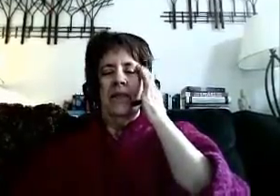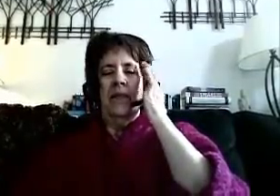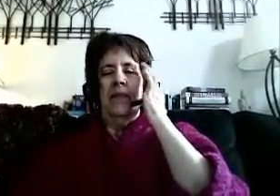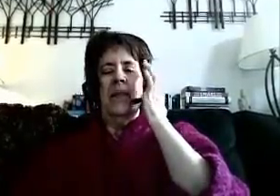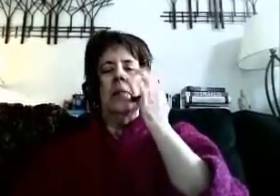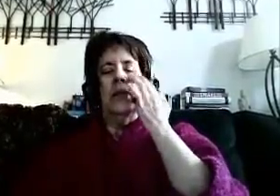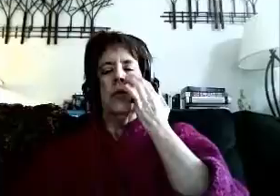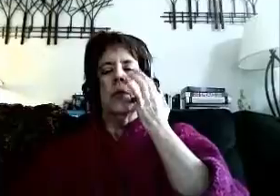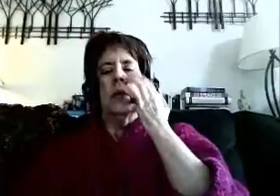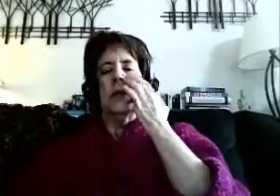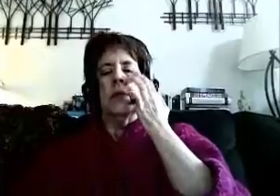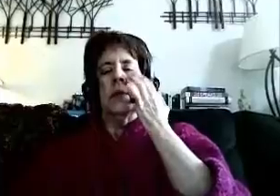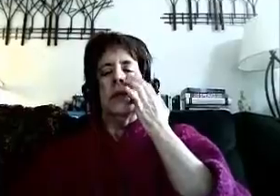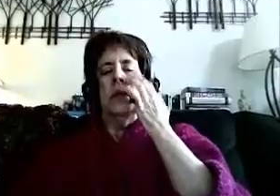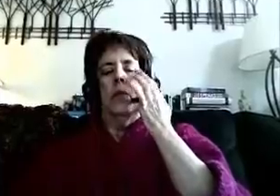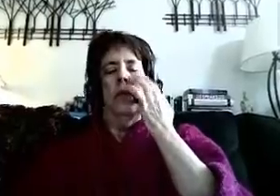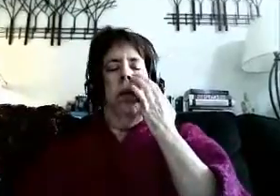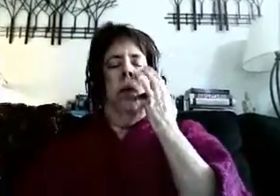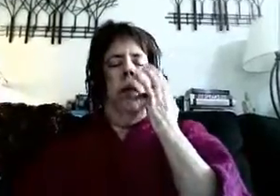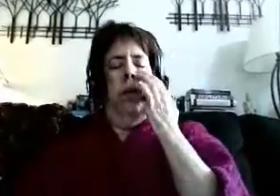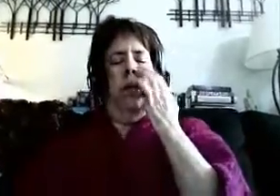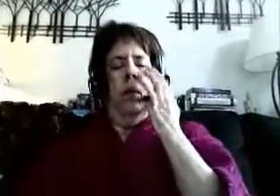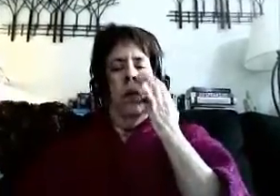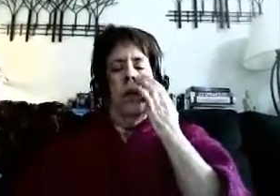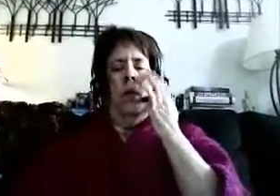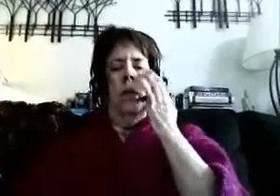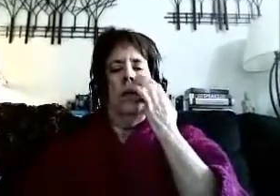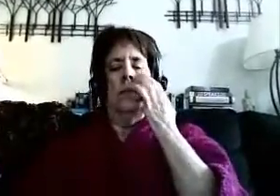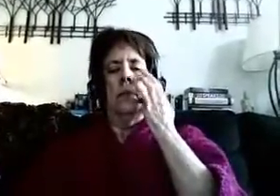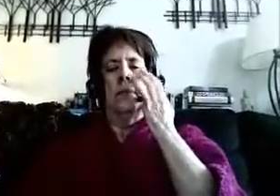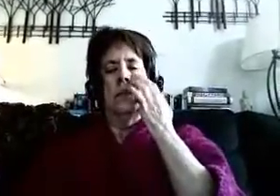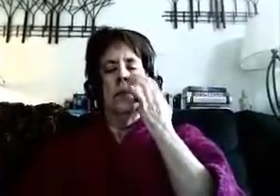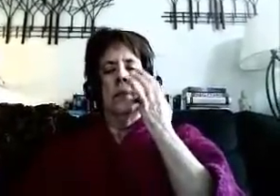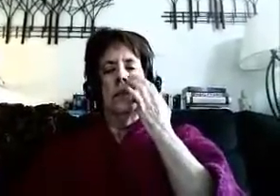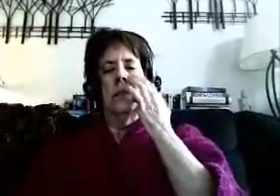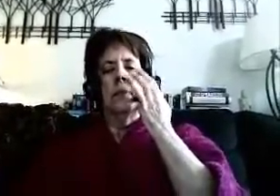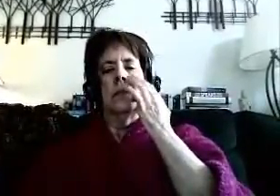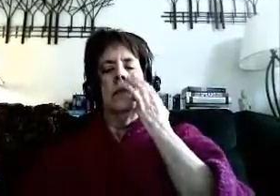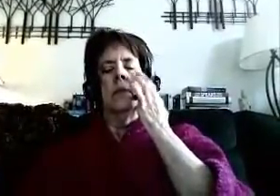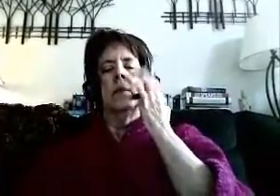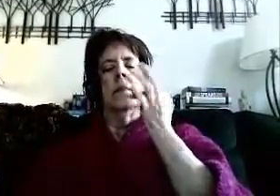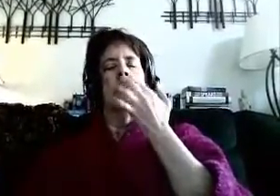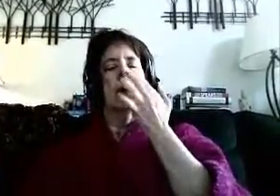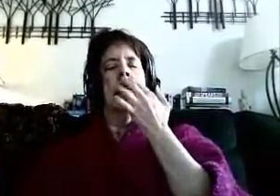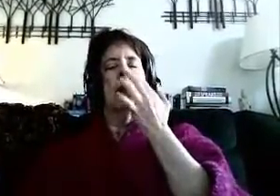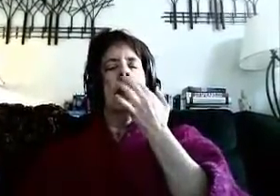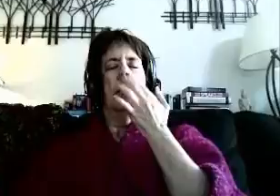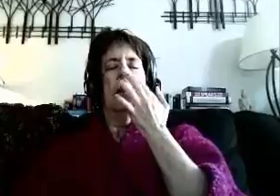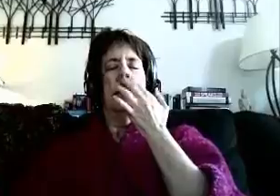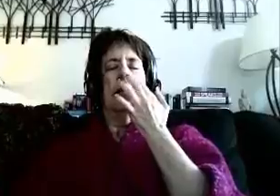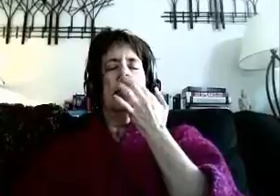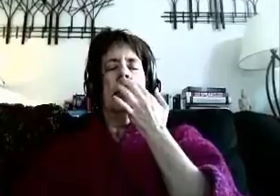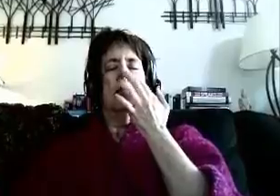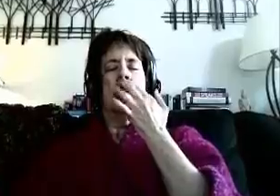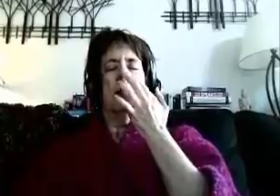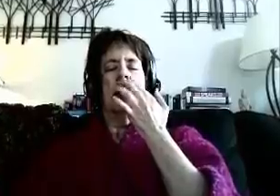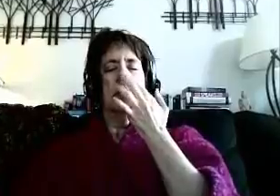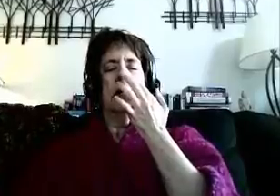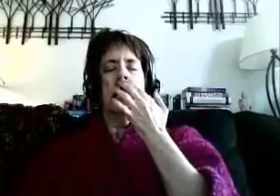I can make short work of those I allow my body to heal quickly and completely